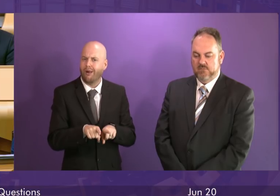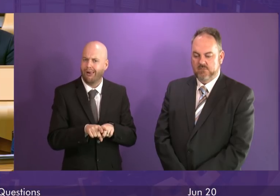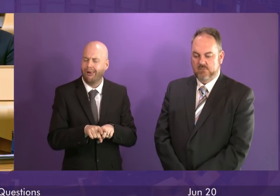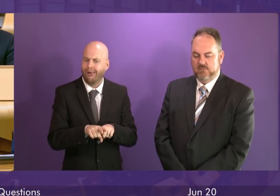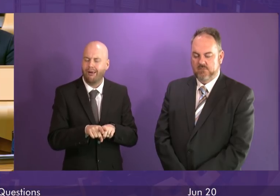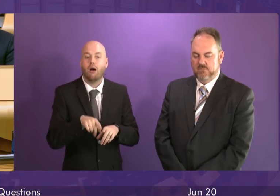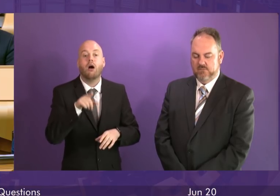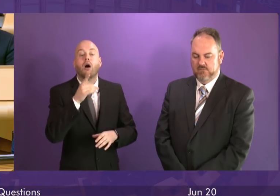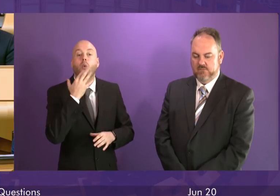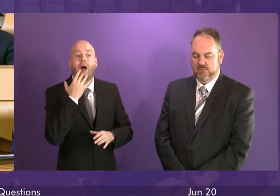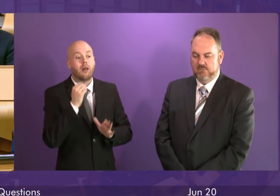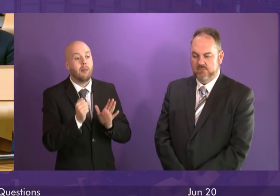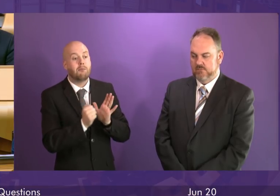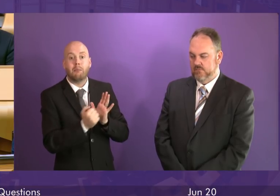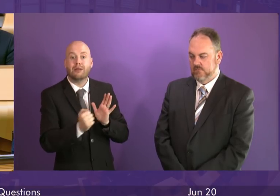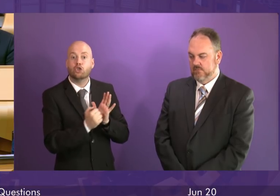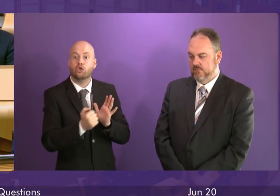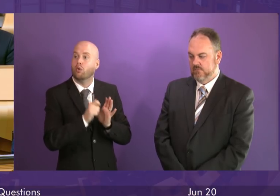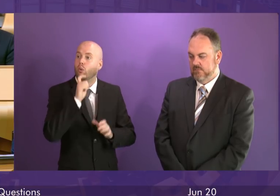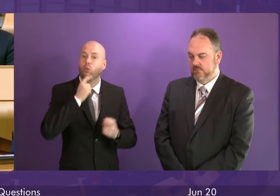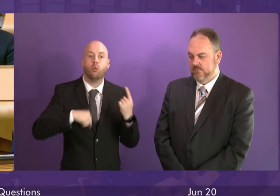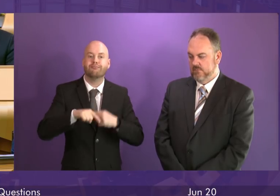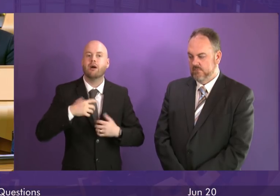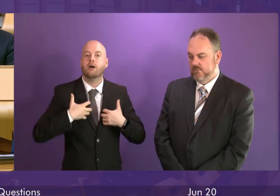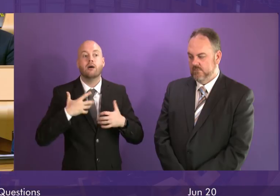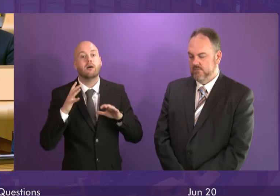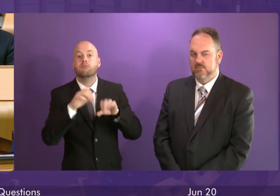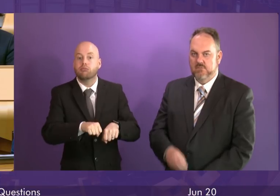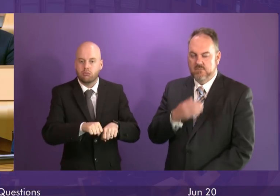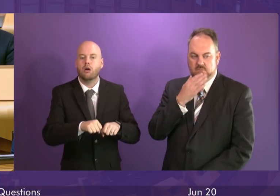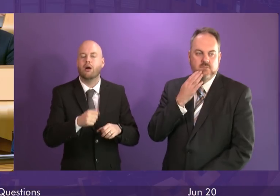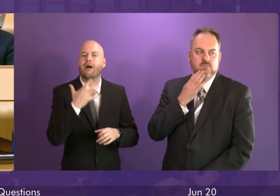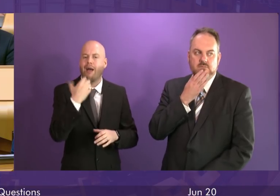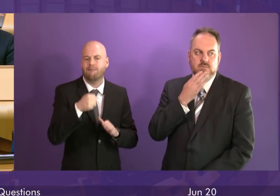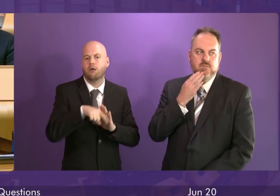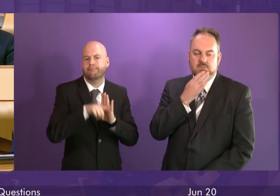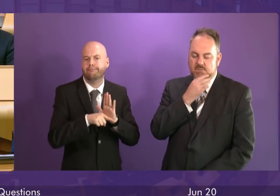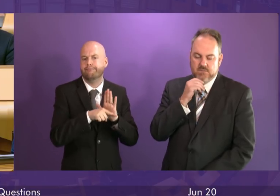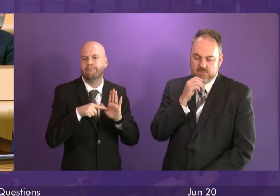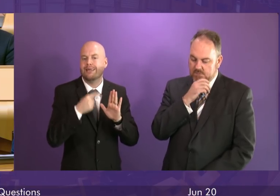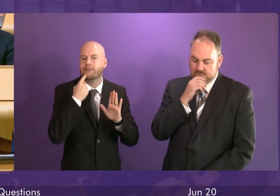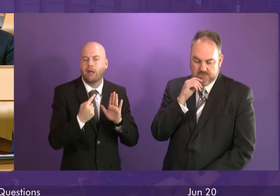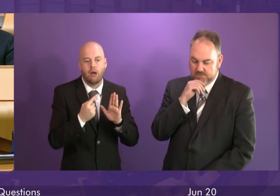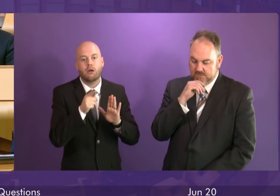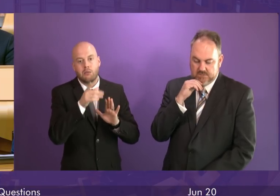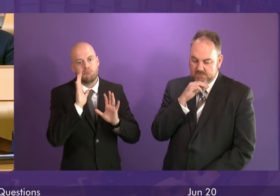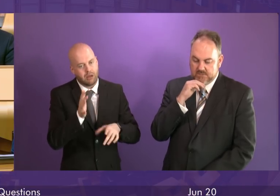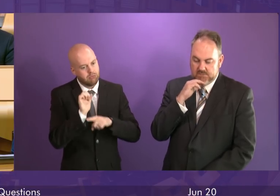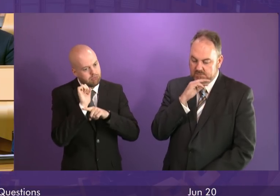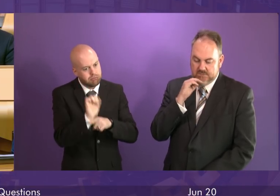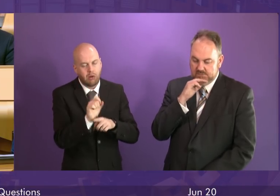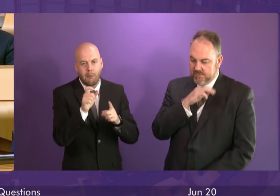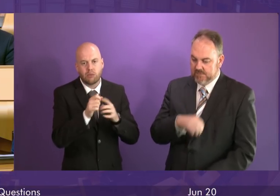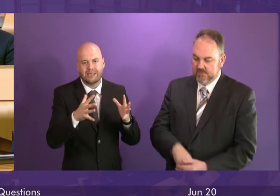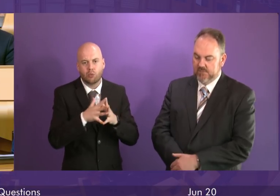official journal also sets out some prime objectives for bidders and maintaining Prestwick as an operational airport